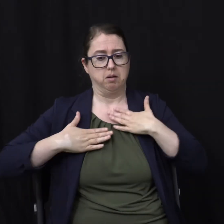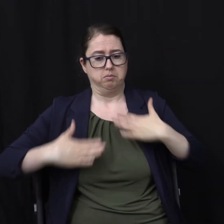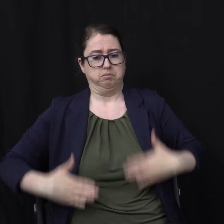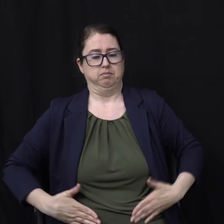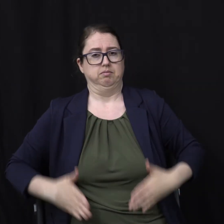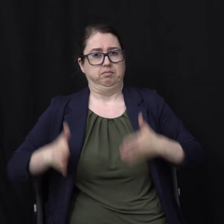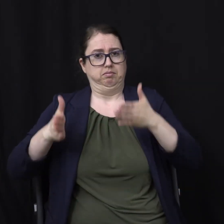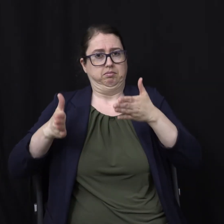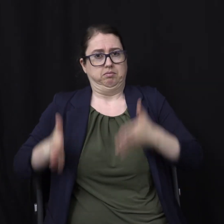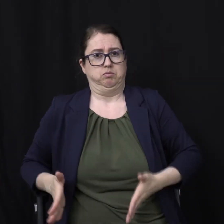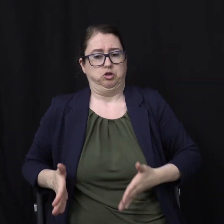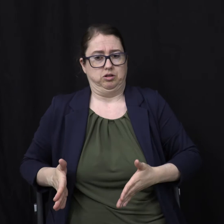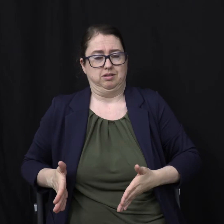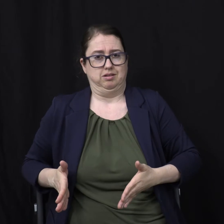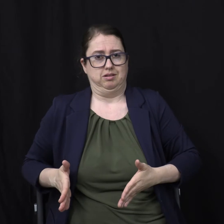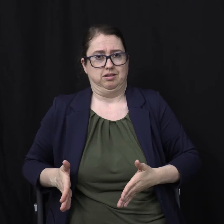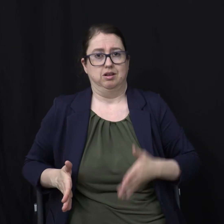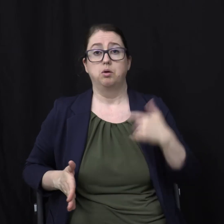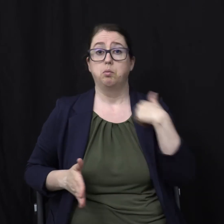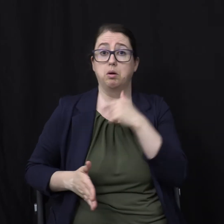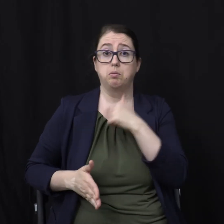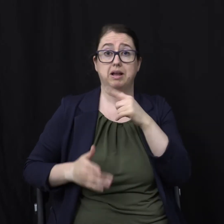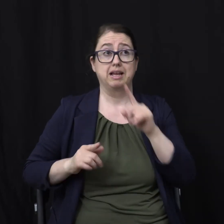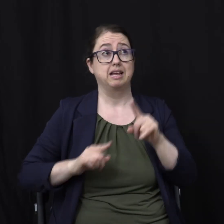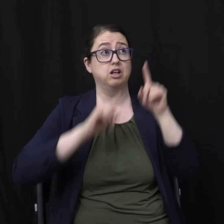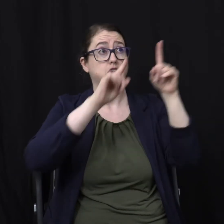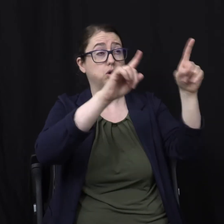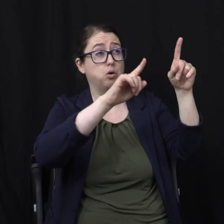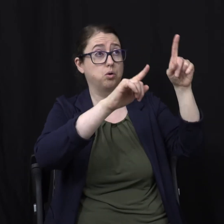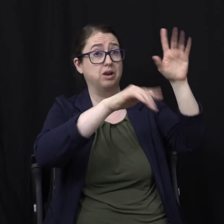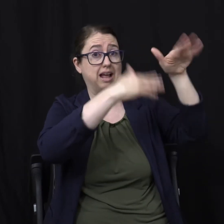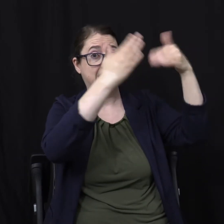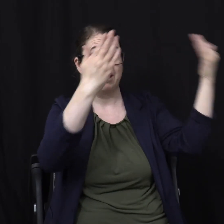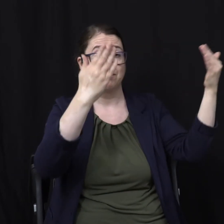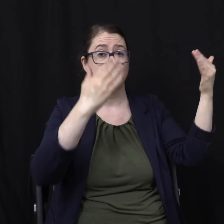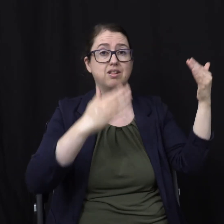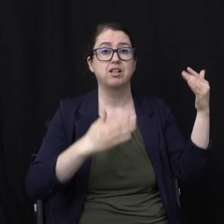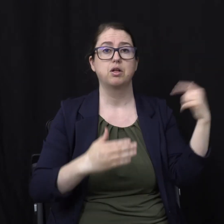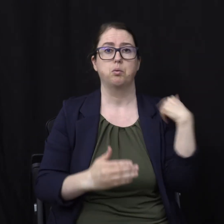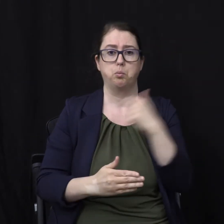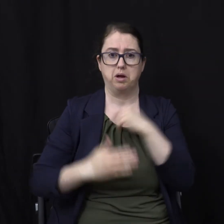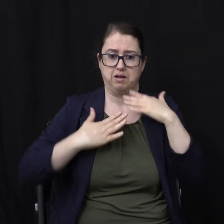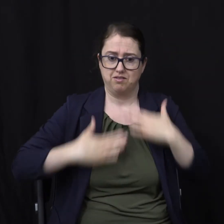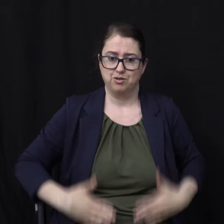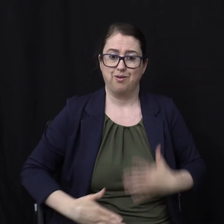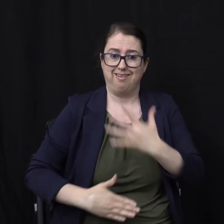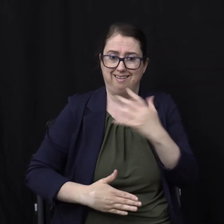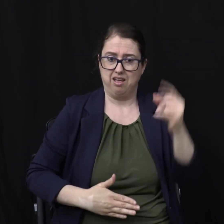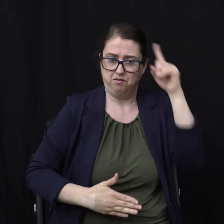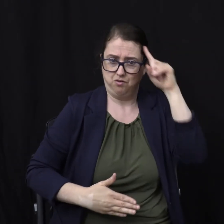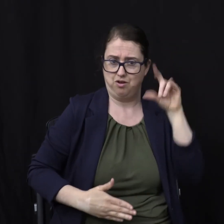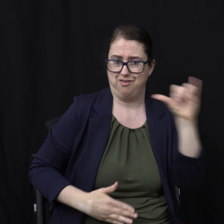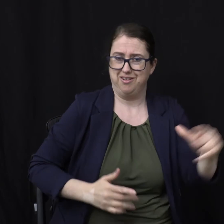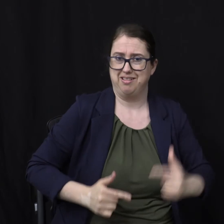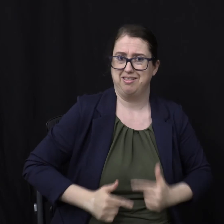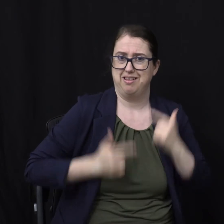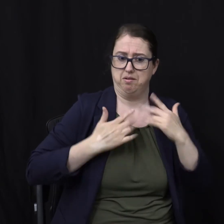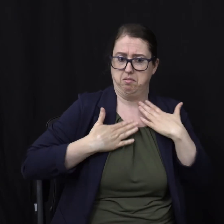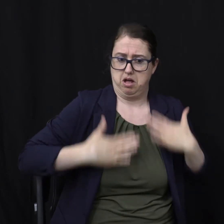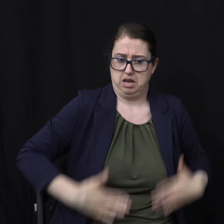In a different sense That we are When we're translated to heaven We're physical But we are immortal They are still mortal At that point Because